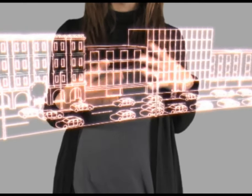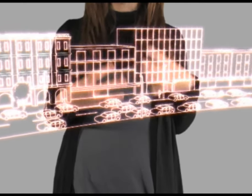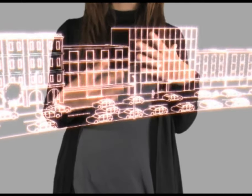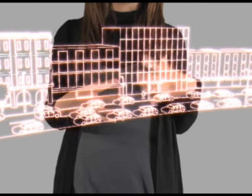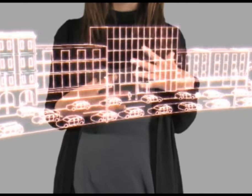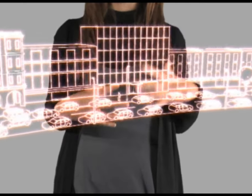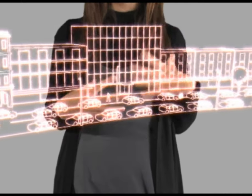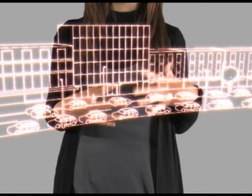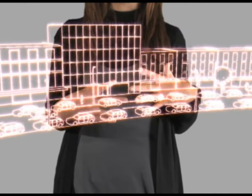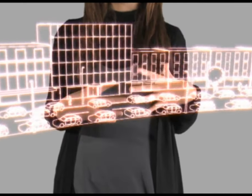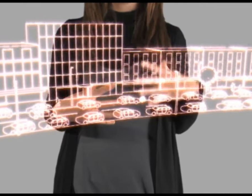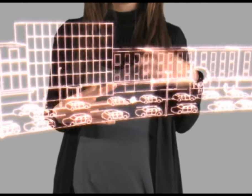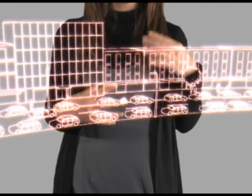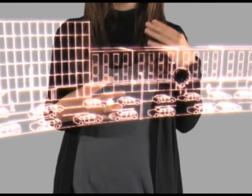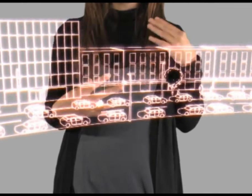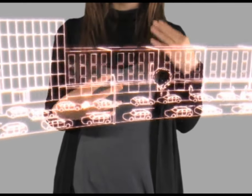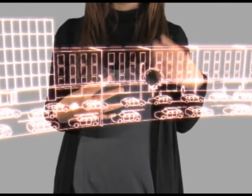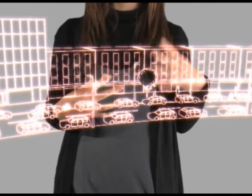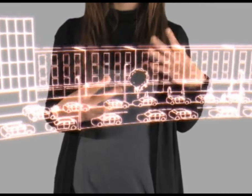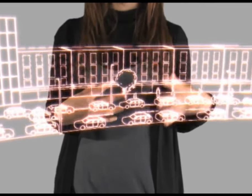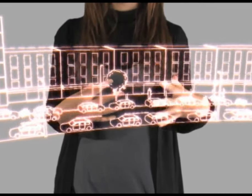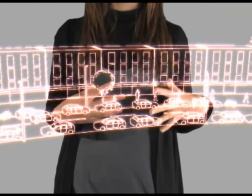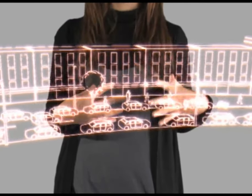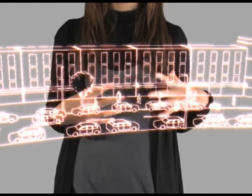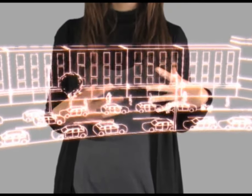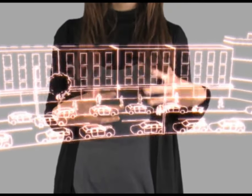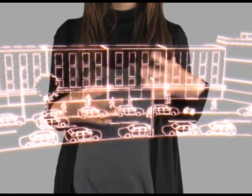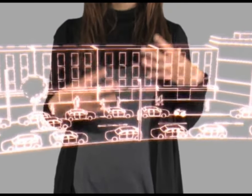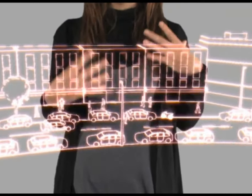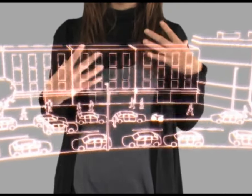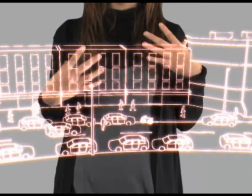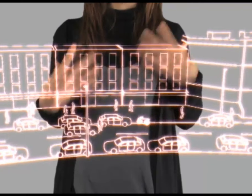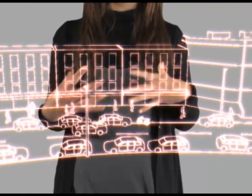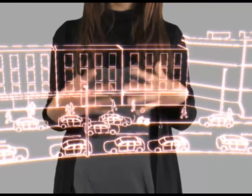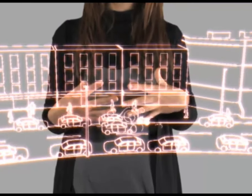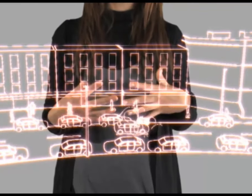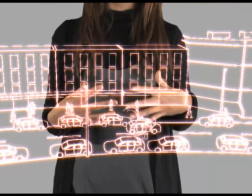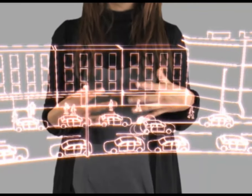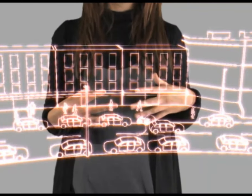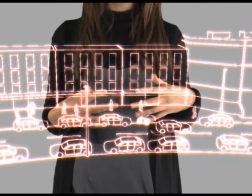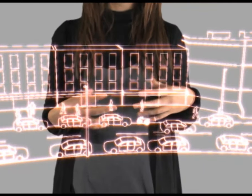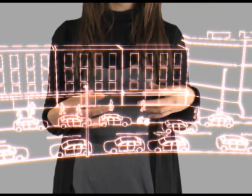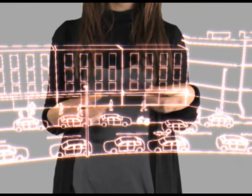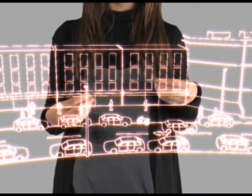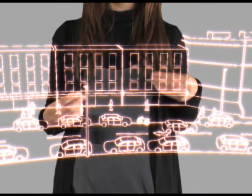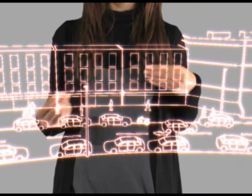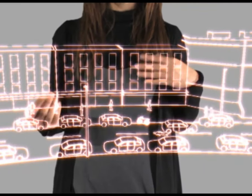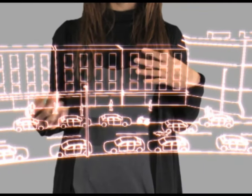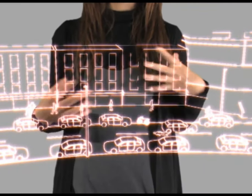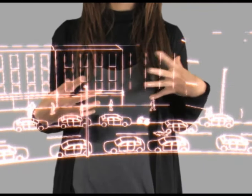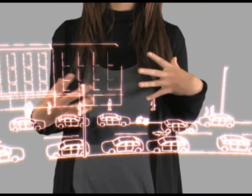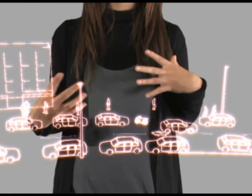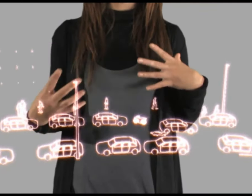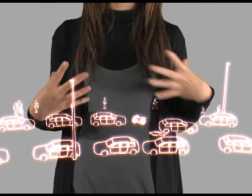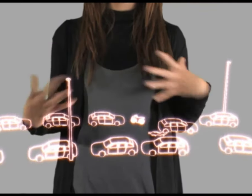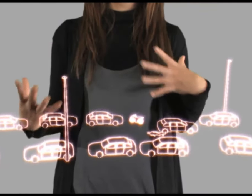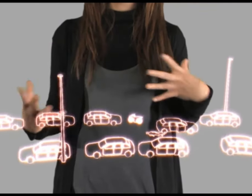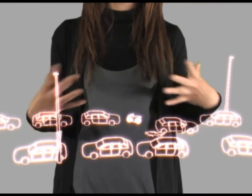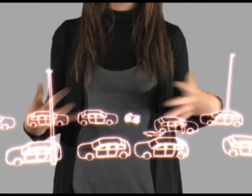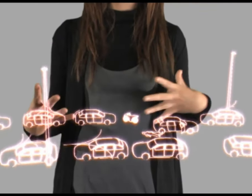a split second, that one second and I'd hit something and I didn't know what it was